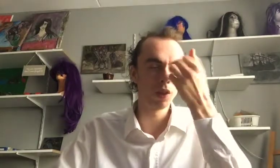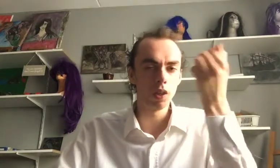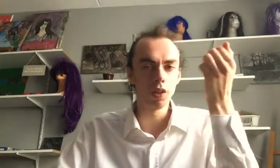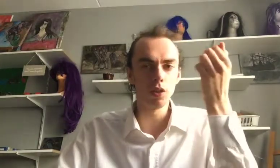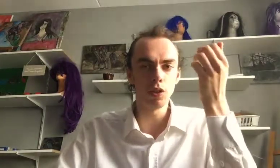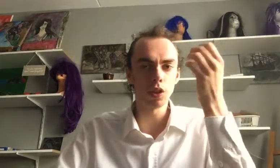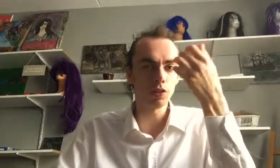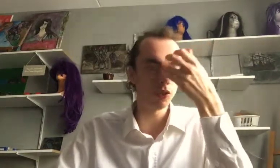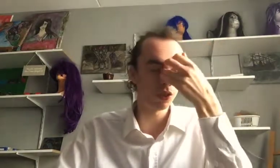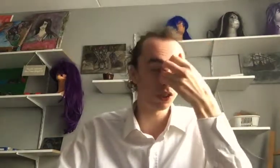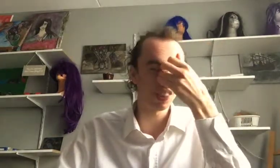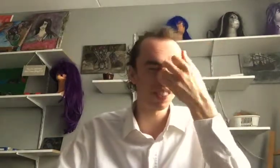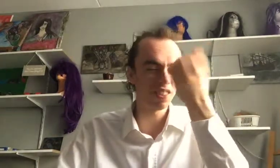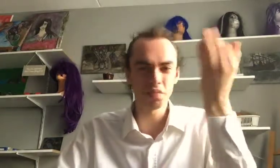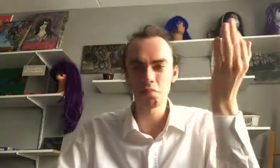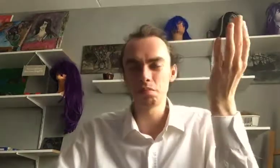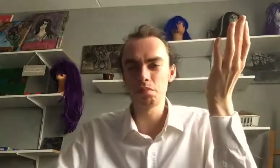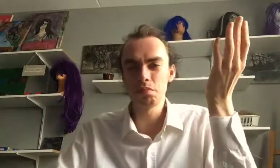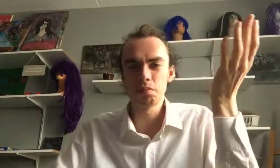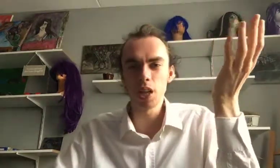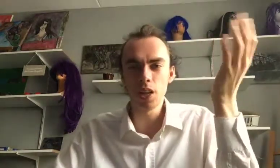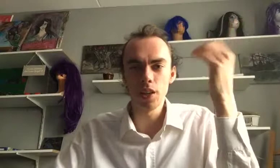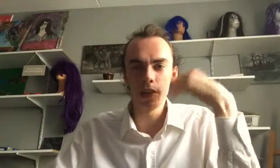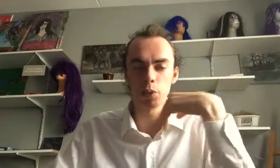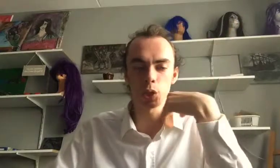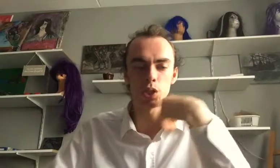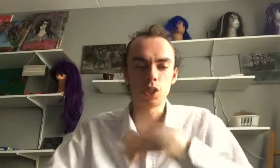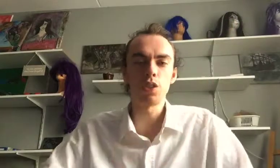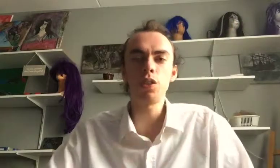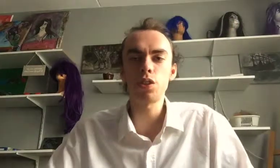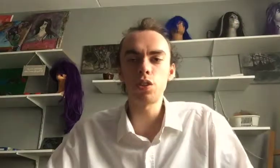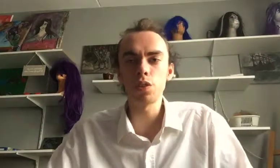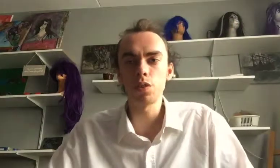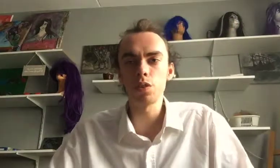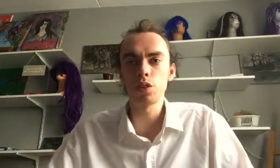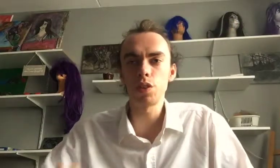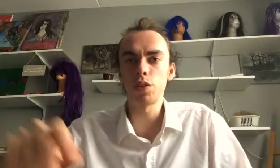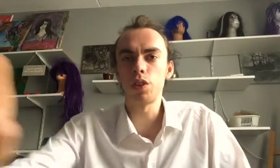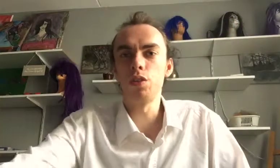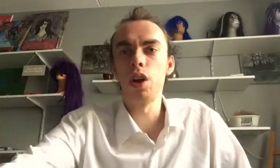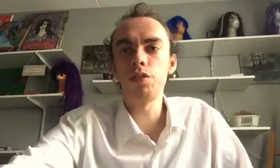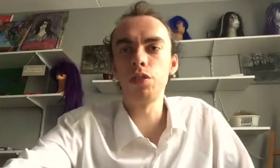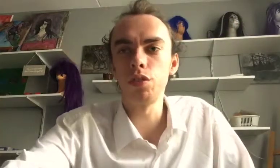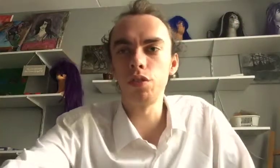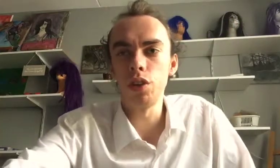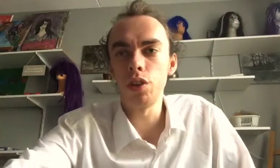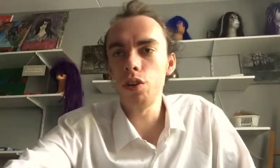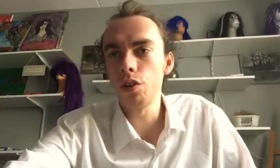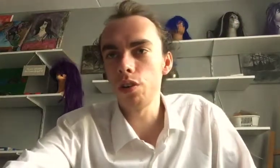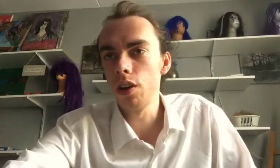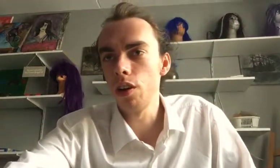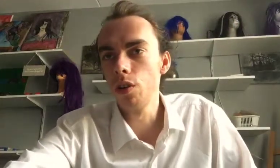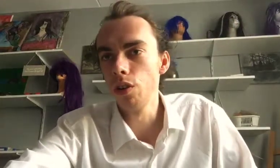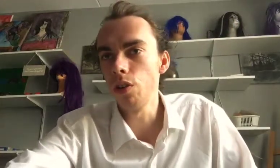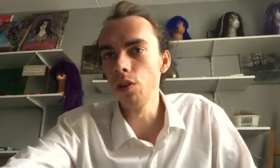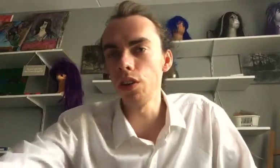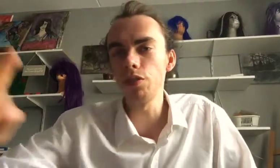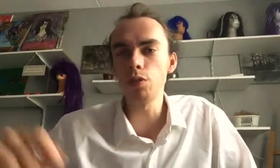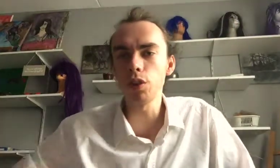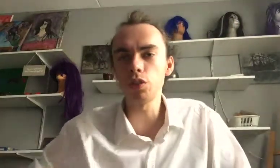You don't have to understand it. Because there's not stuff that you'll have to know. Well, only if you want